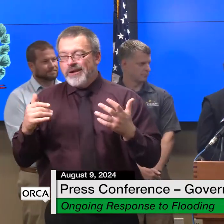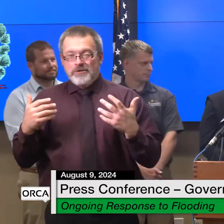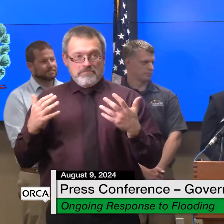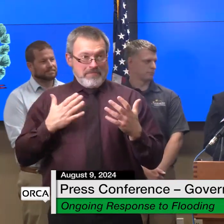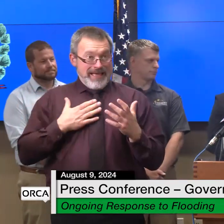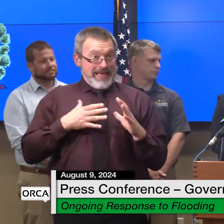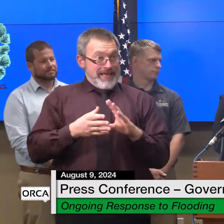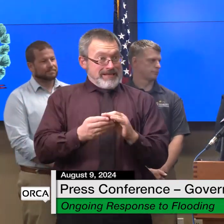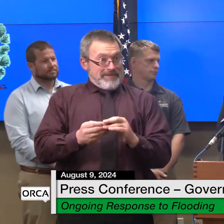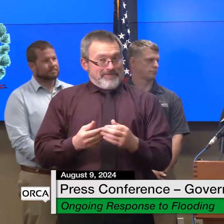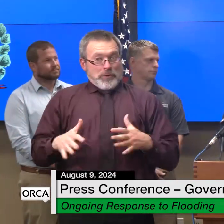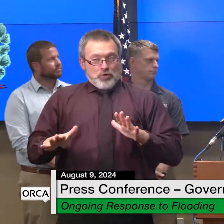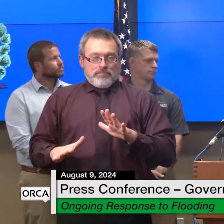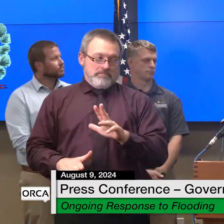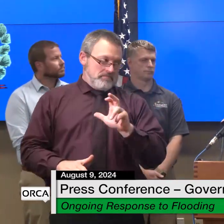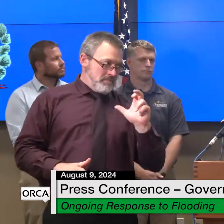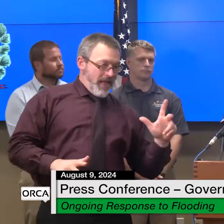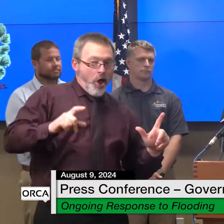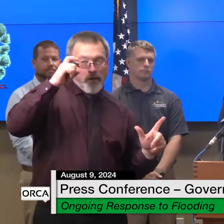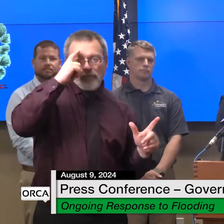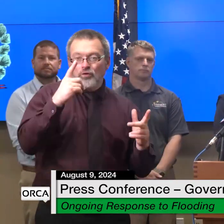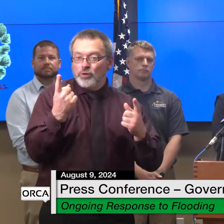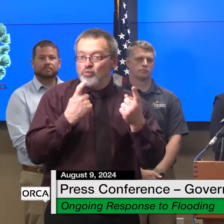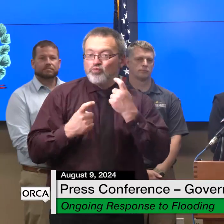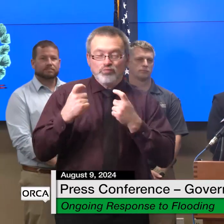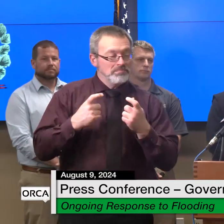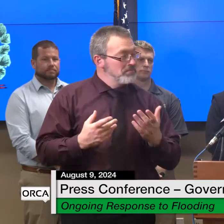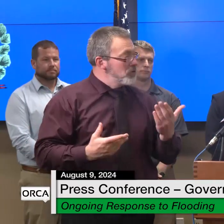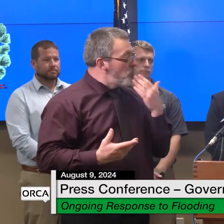thank you secretary curly we'll now open it up to questions